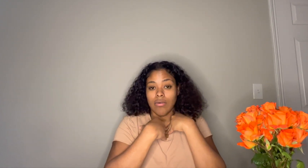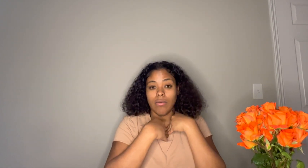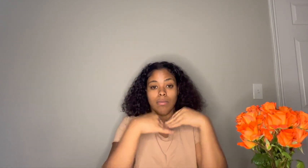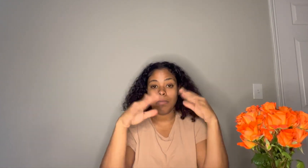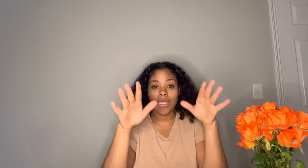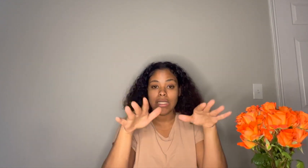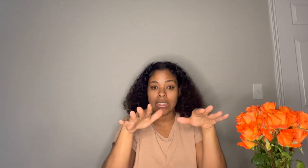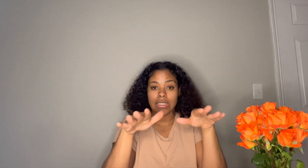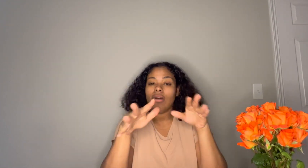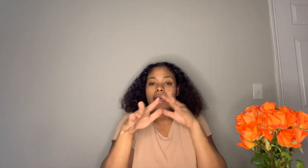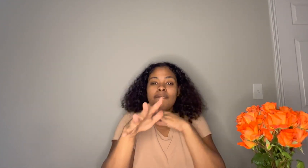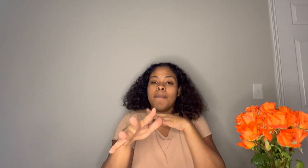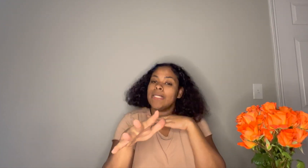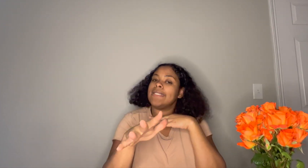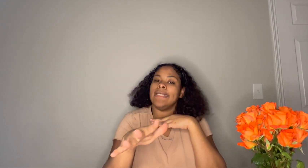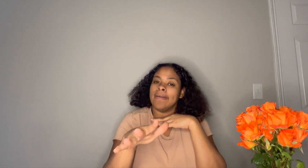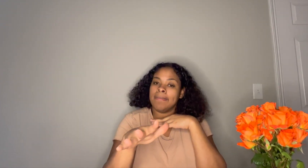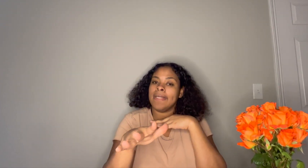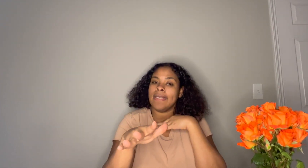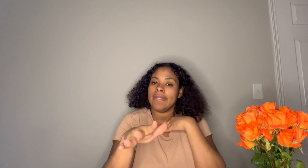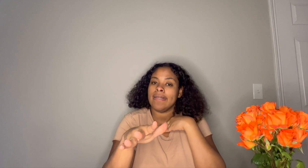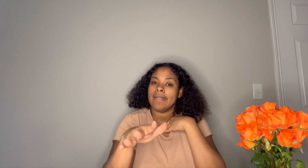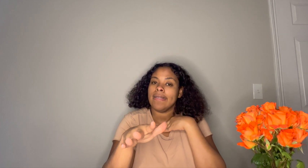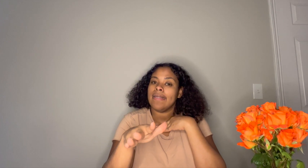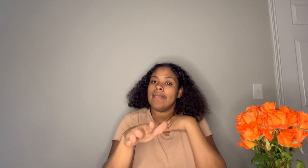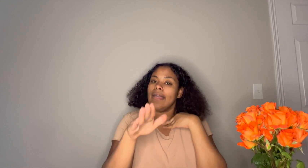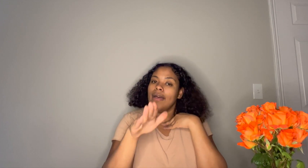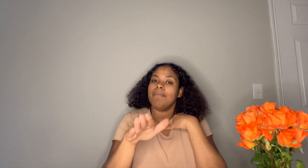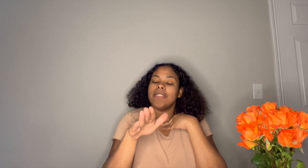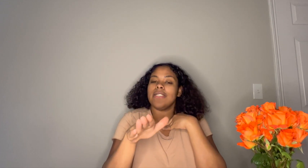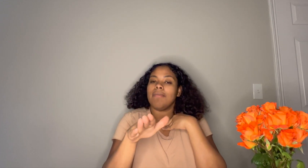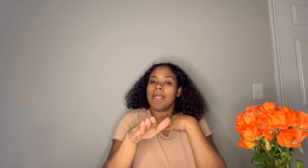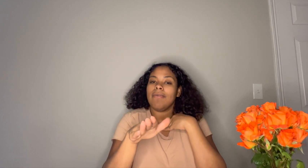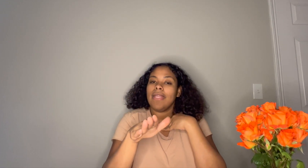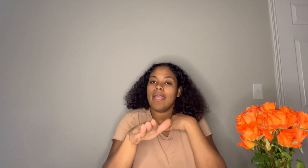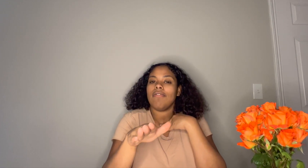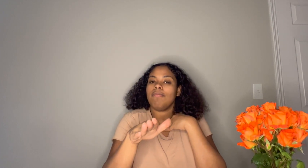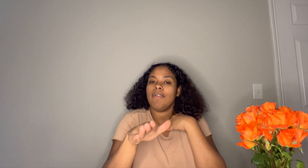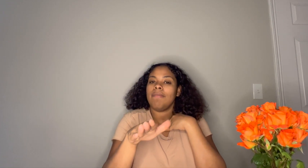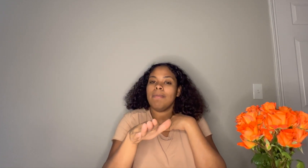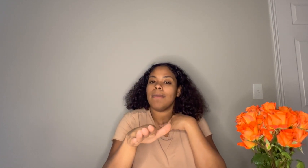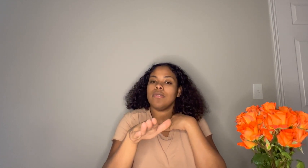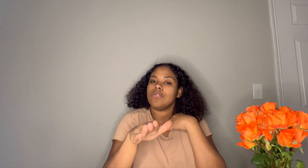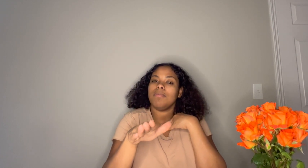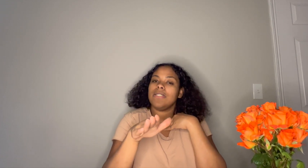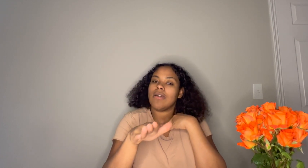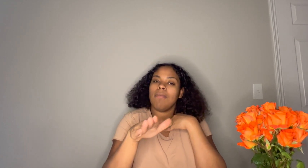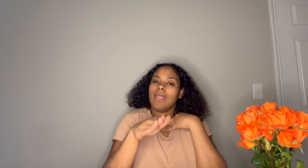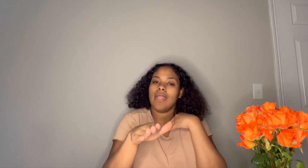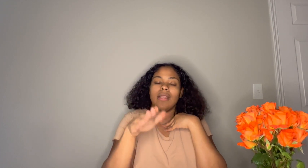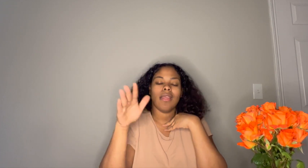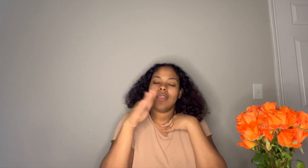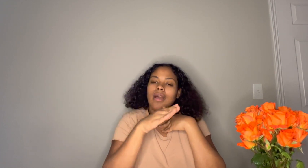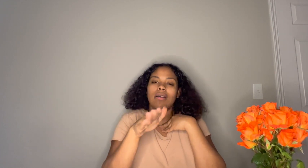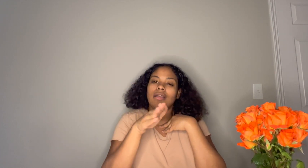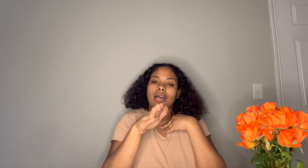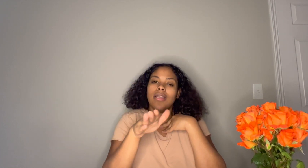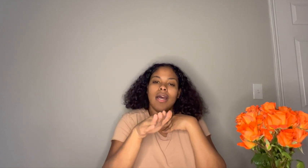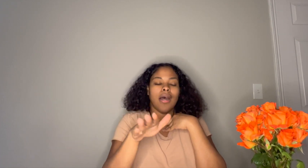please I'll have mercy on me y'all have mercy on me I already have family members who'd be so mean y'all cut it out I